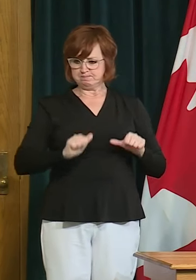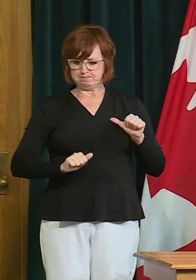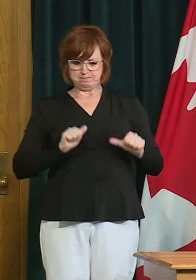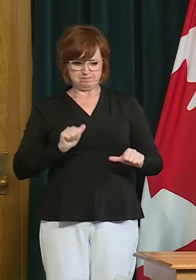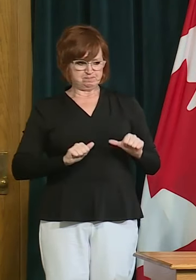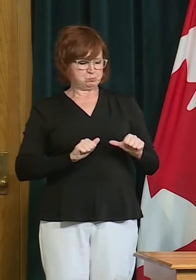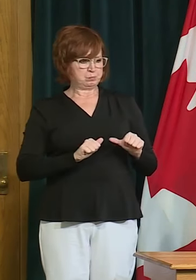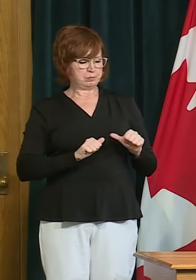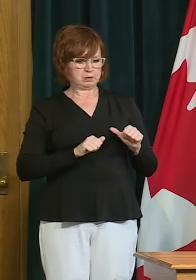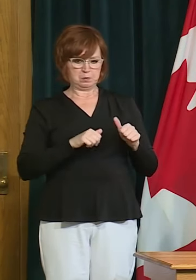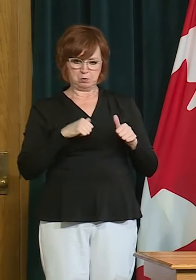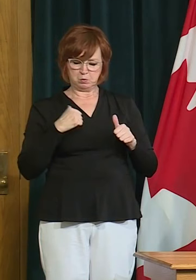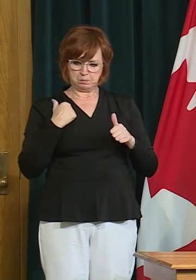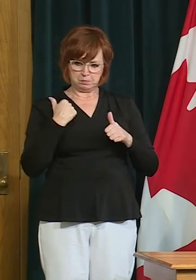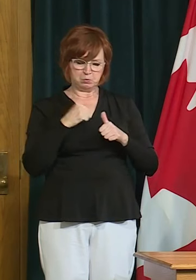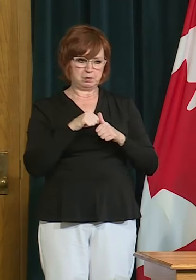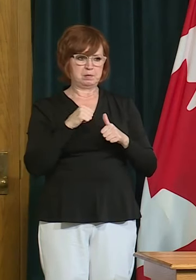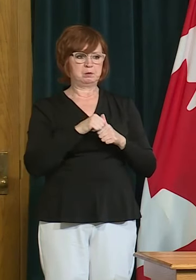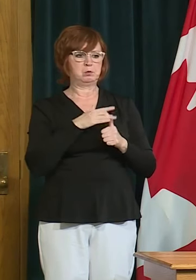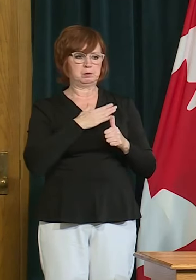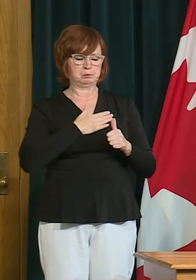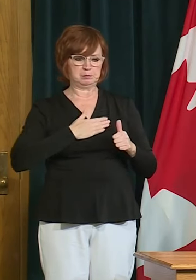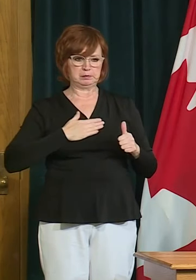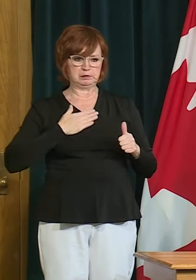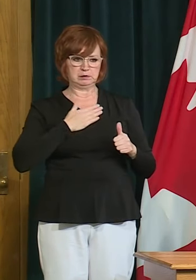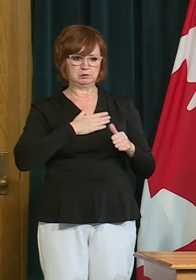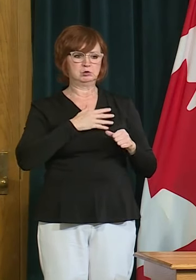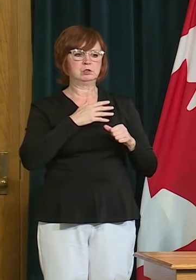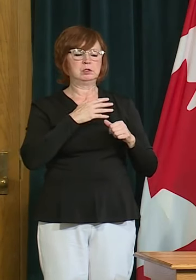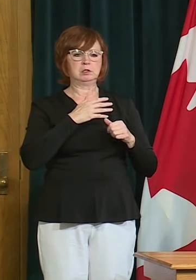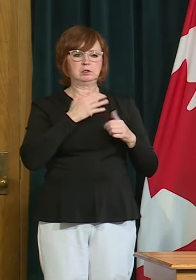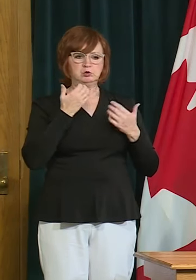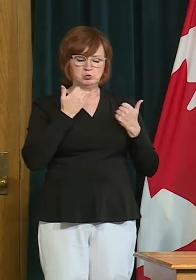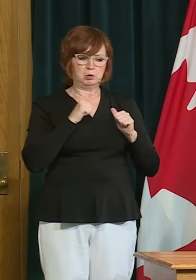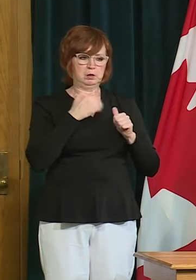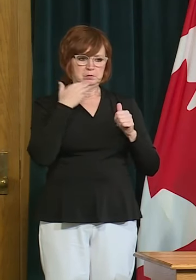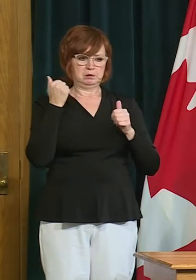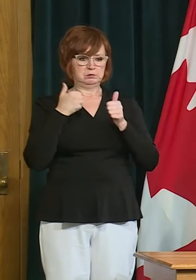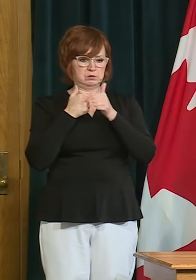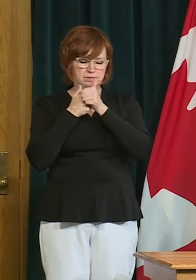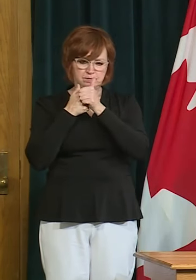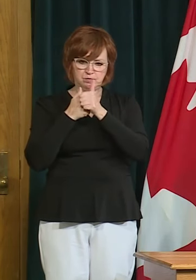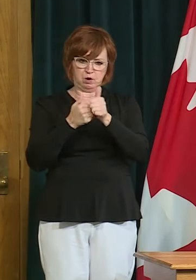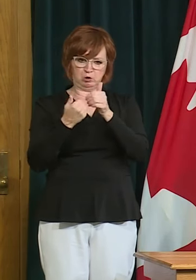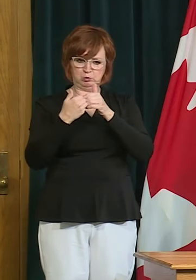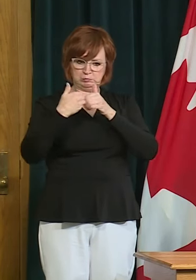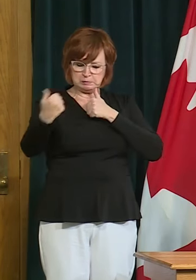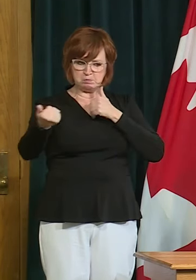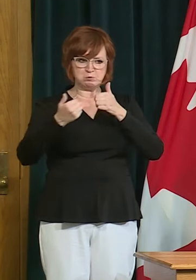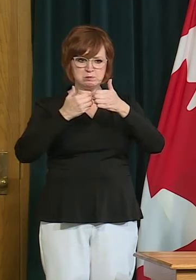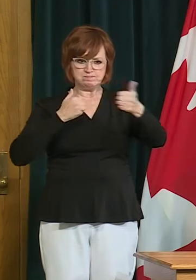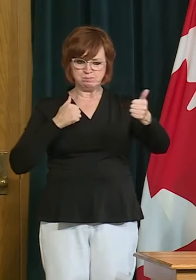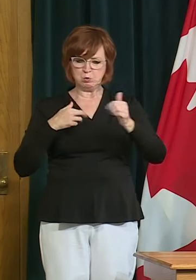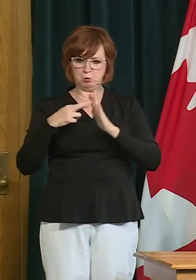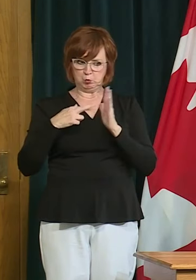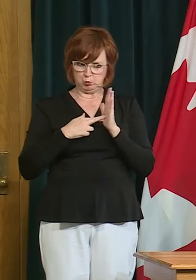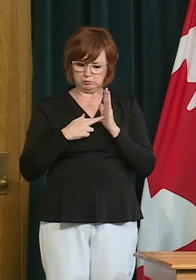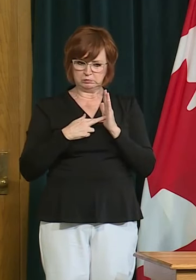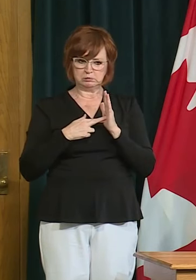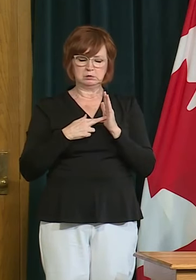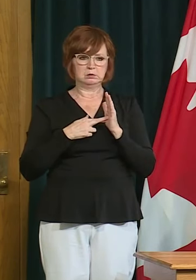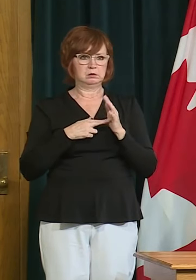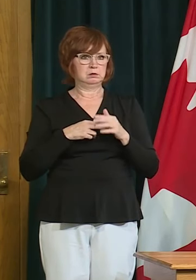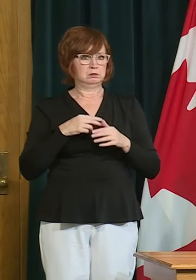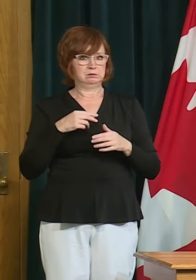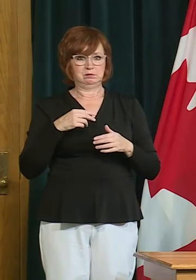by the physical distance distancing measures that are in place because quite frankly from a health care perspective this virus